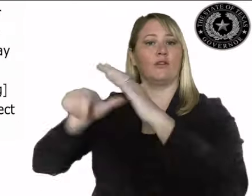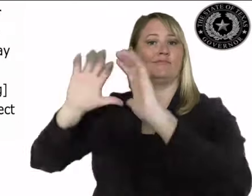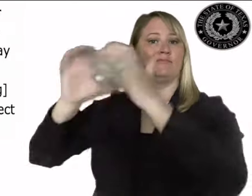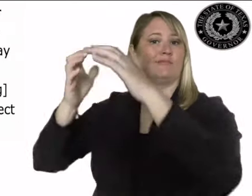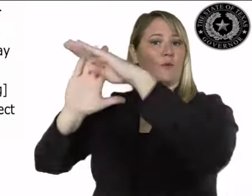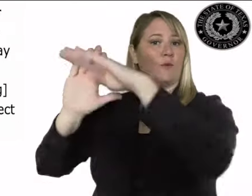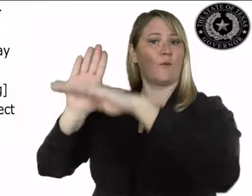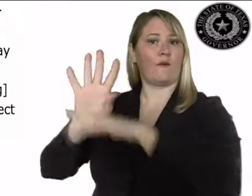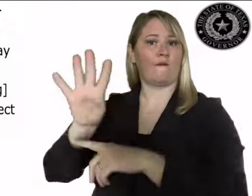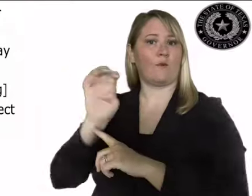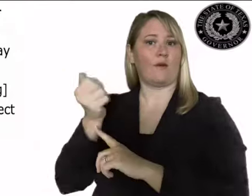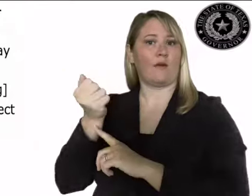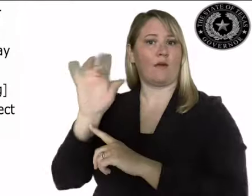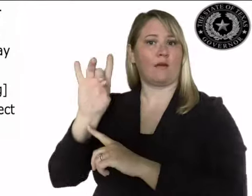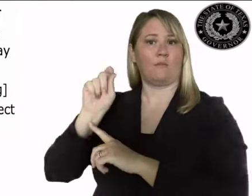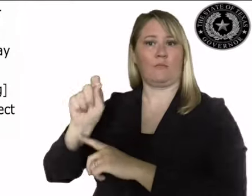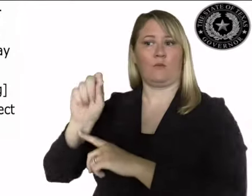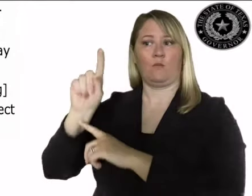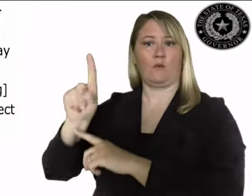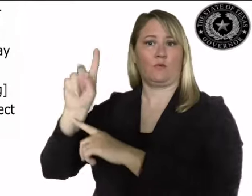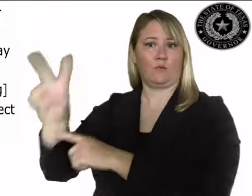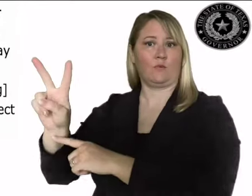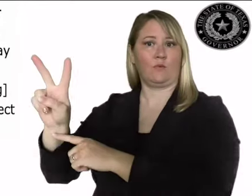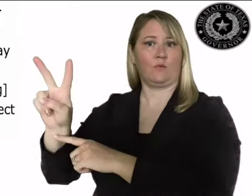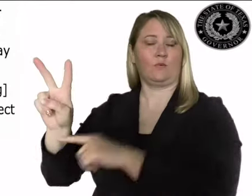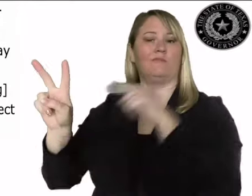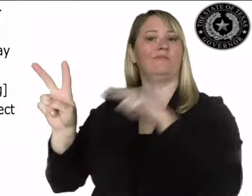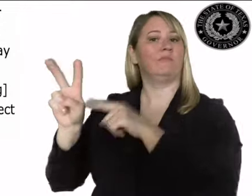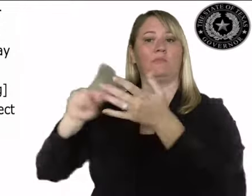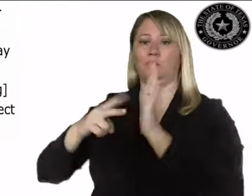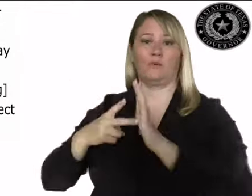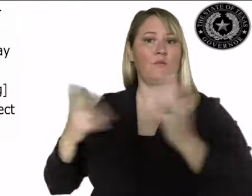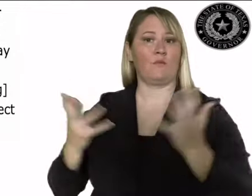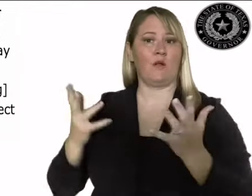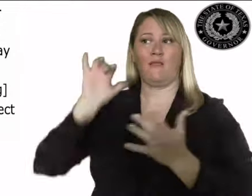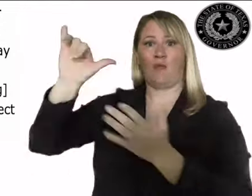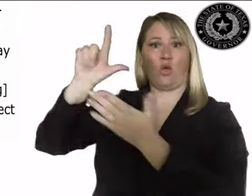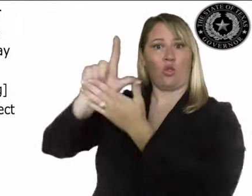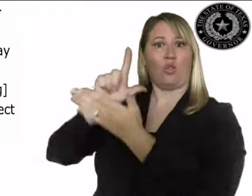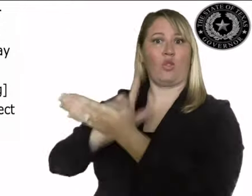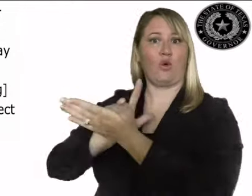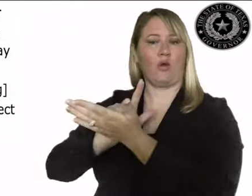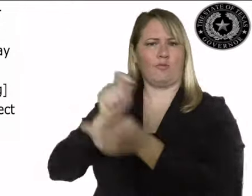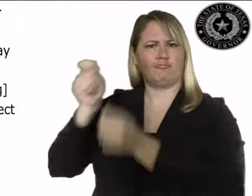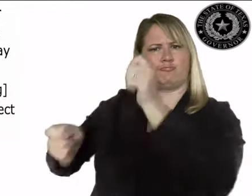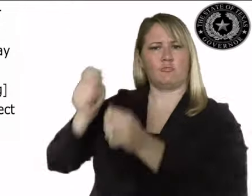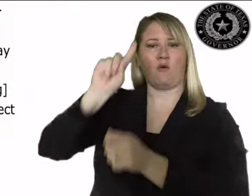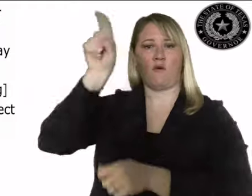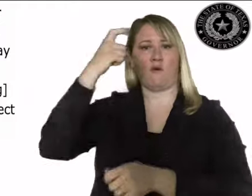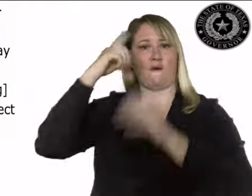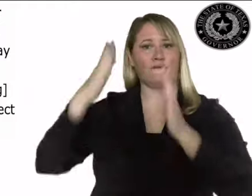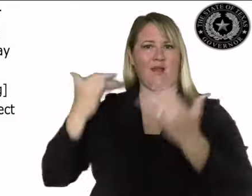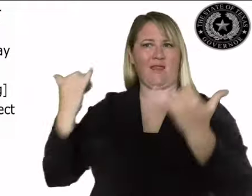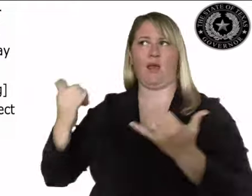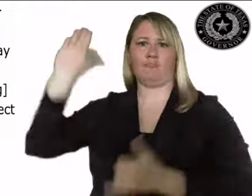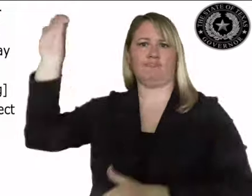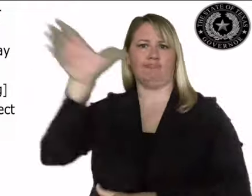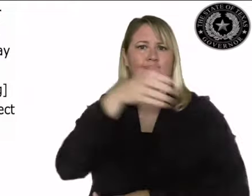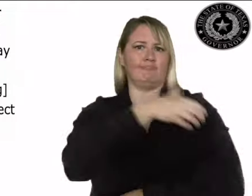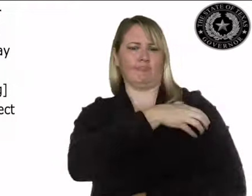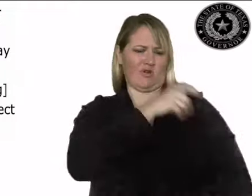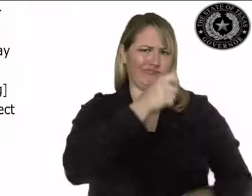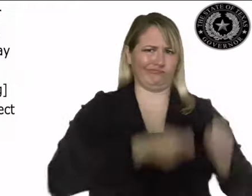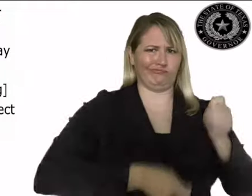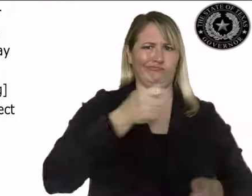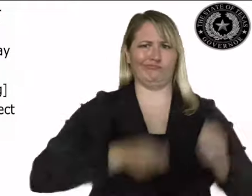Whereas, under Section 418.012 of governor may issue executive orders having the